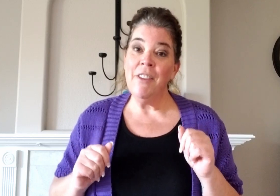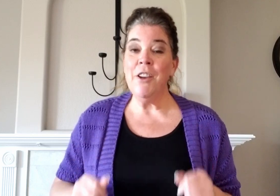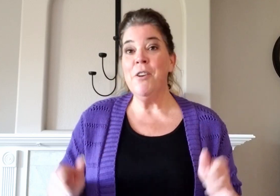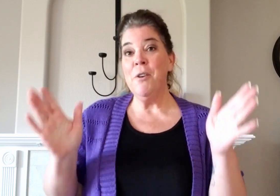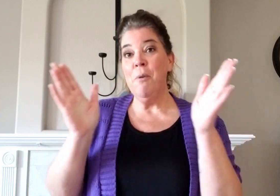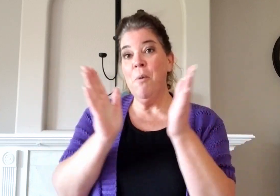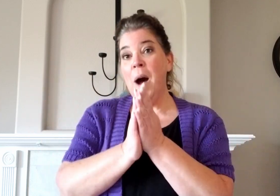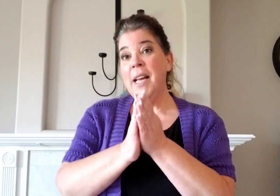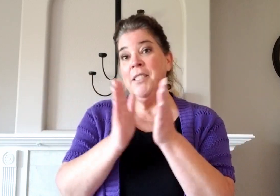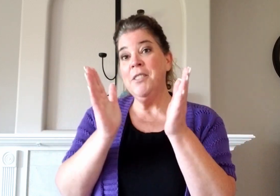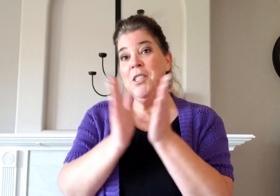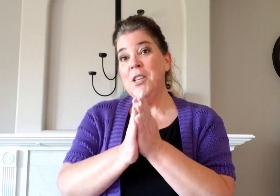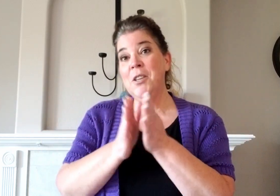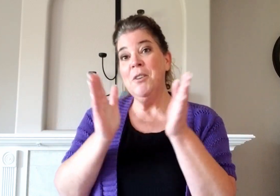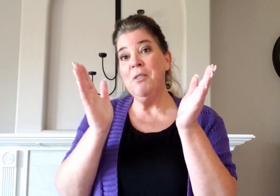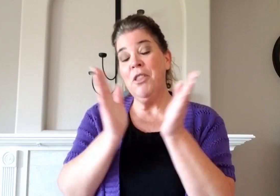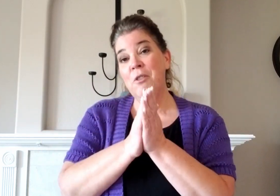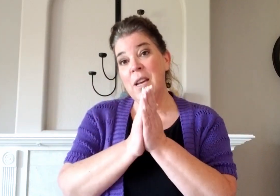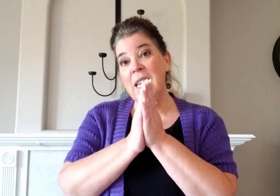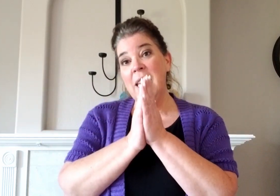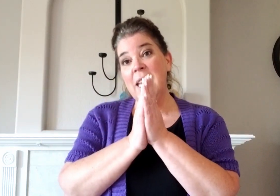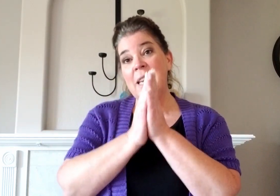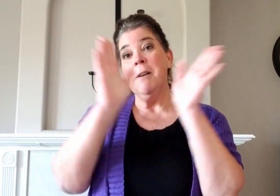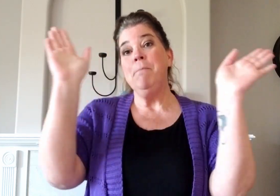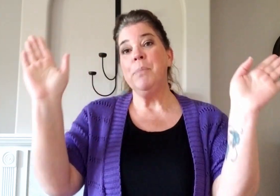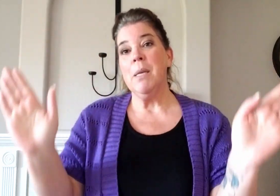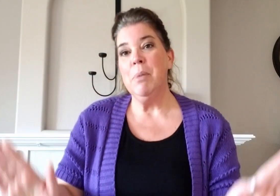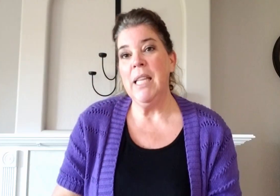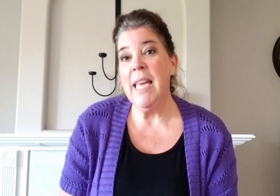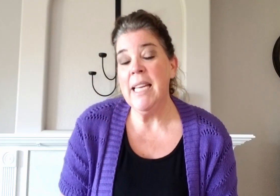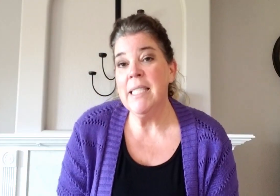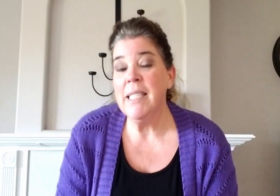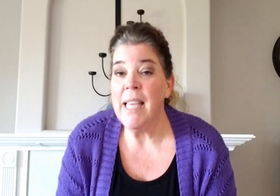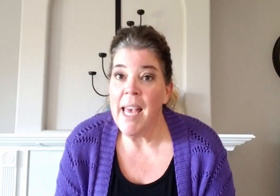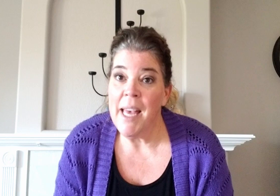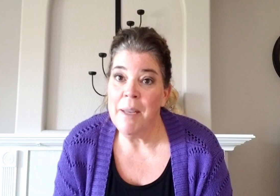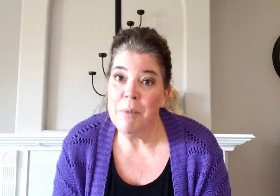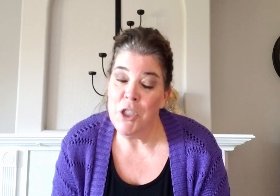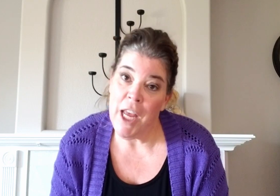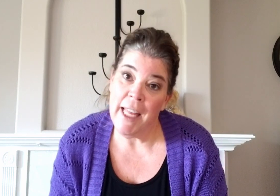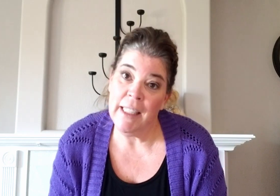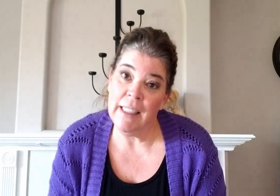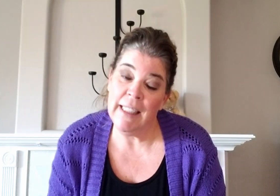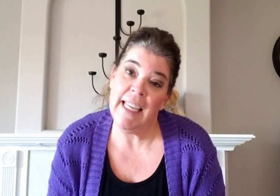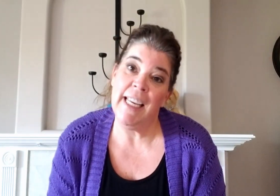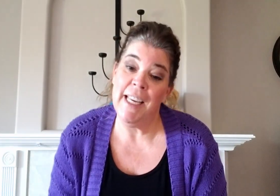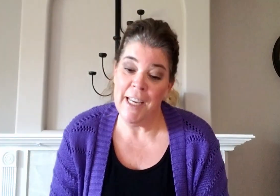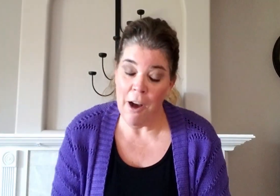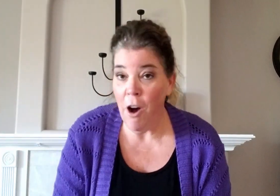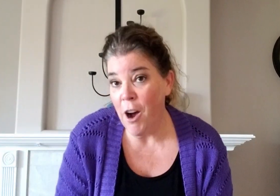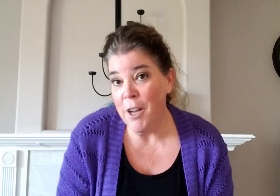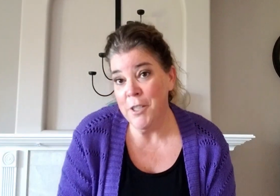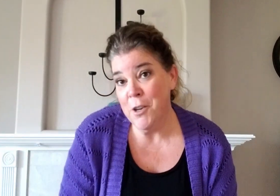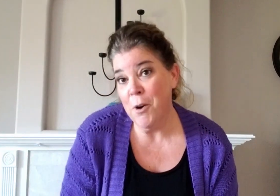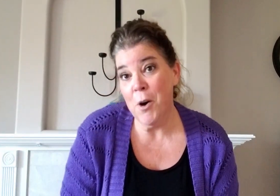one, two, three, place them gently on your